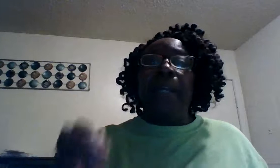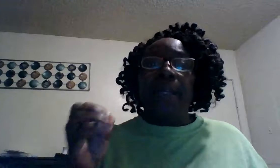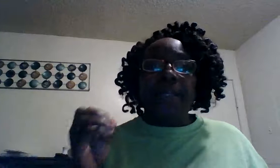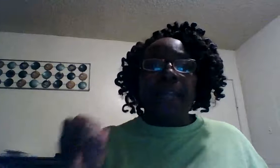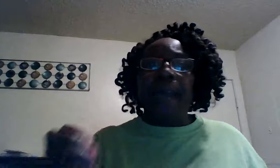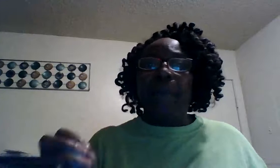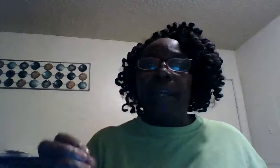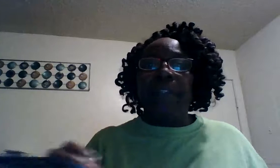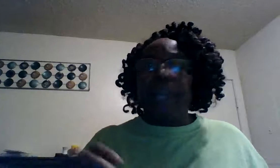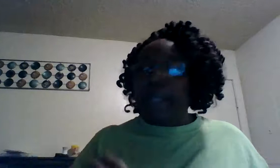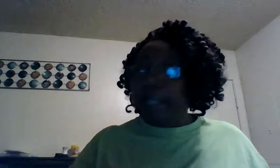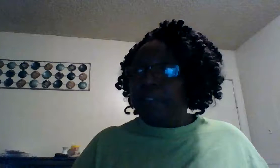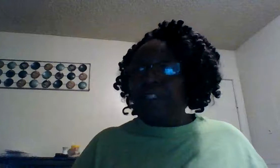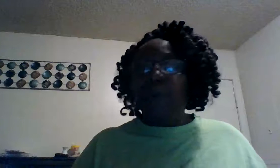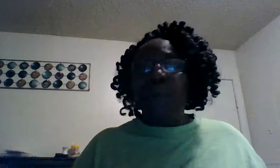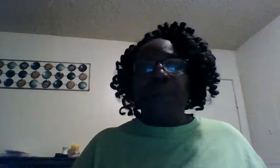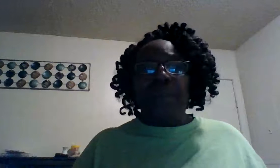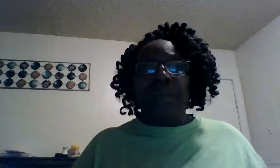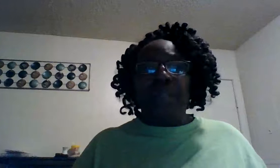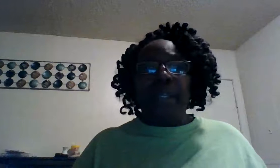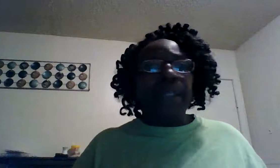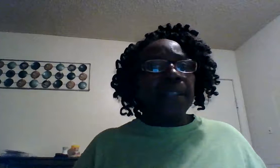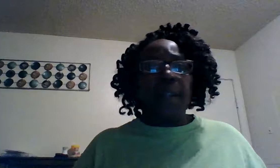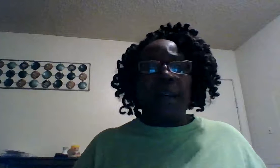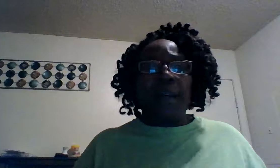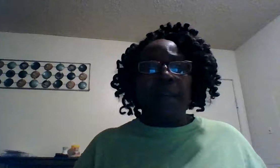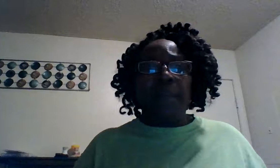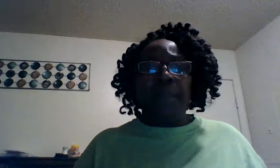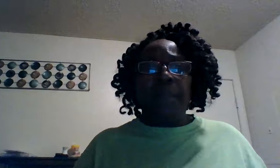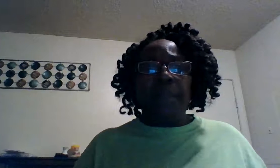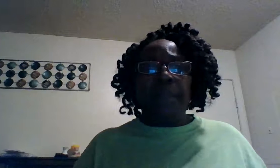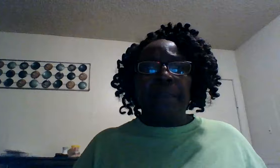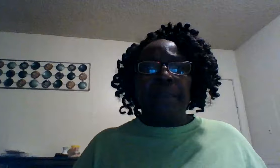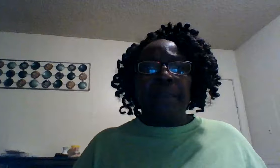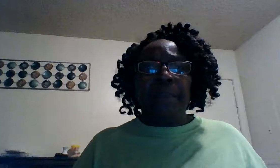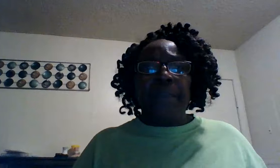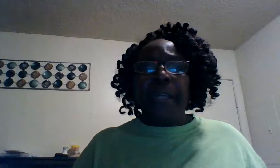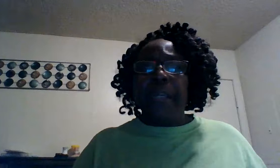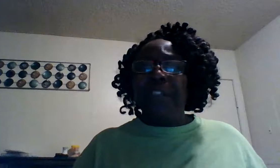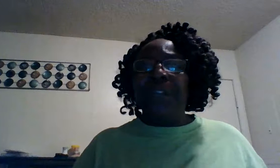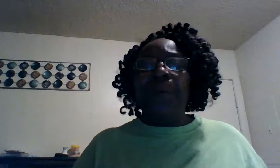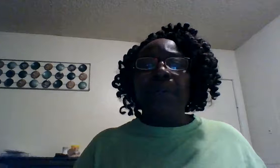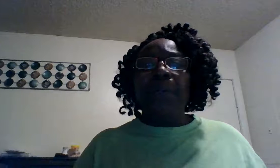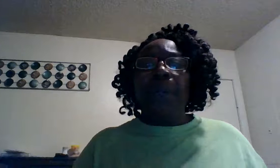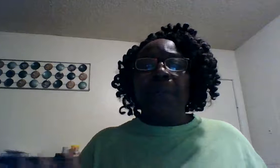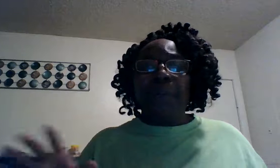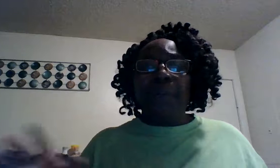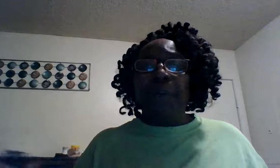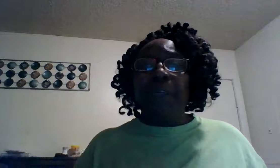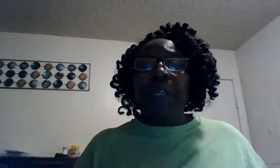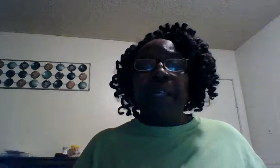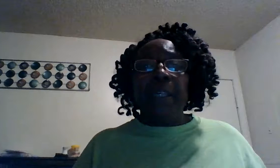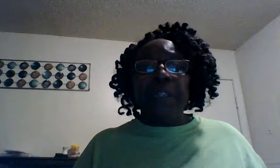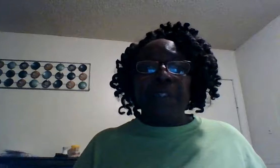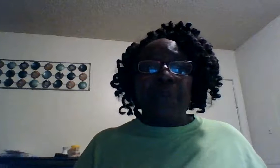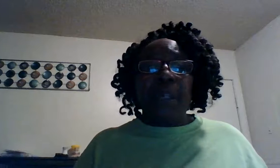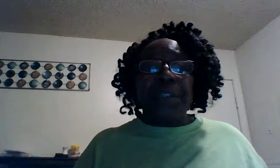he'll direct you he'll show you things to come he'll show you before you get in destruction